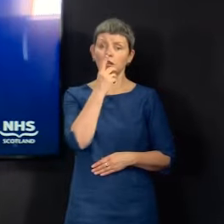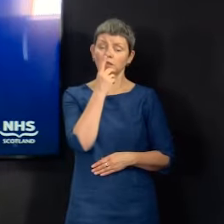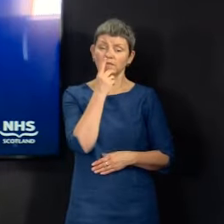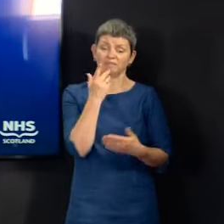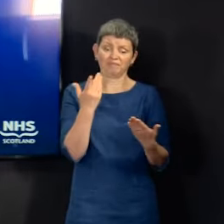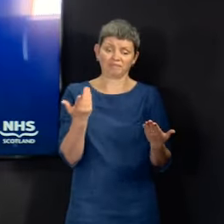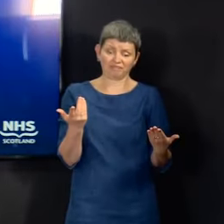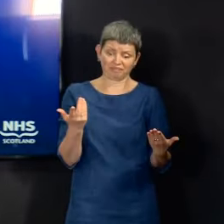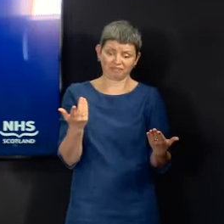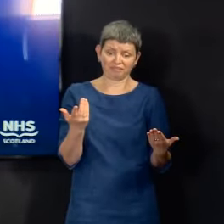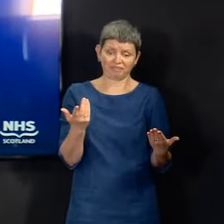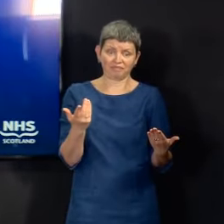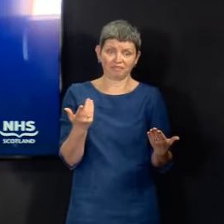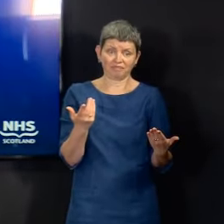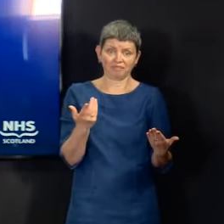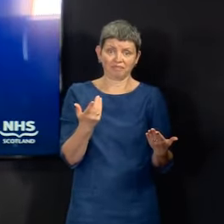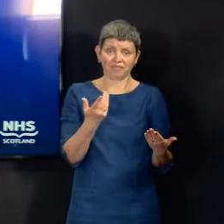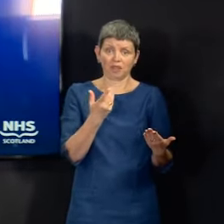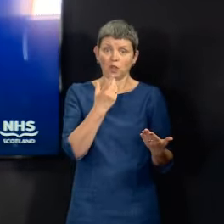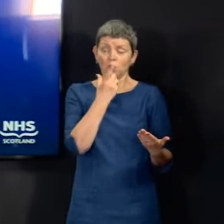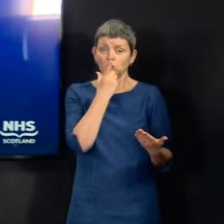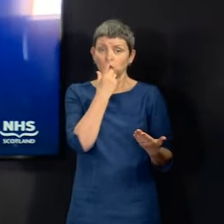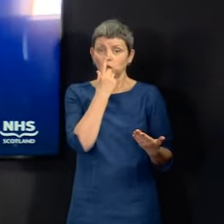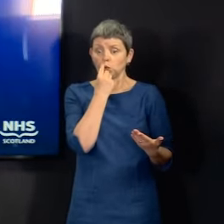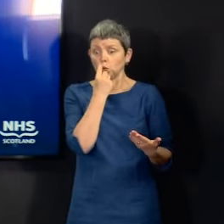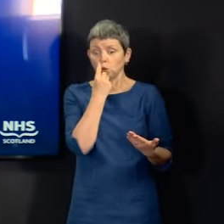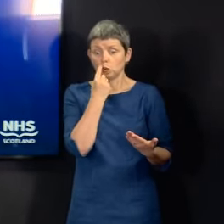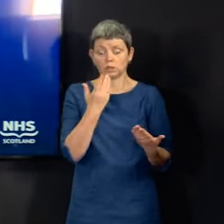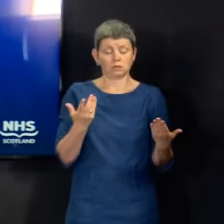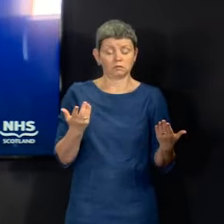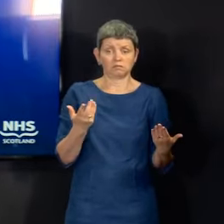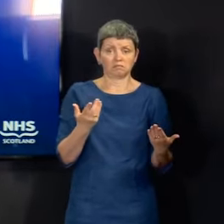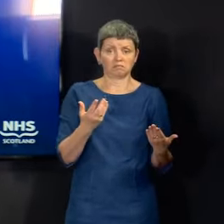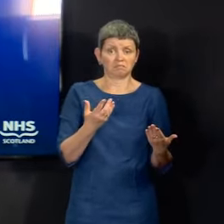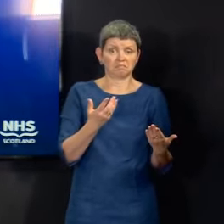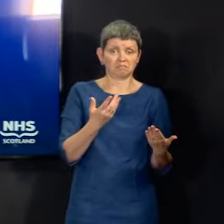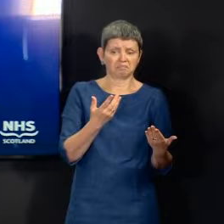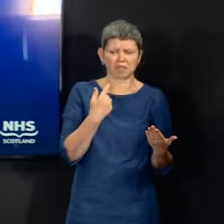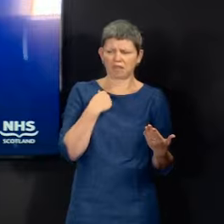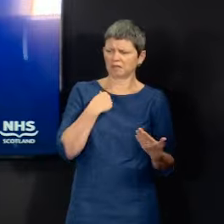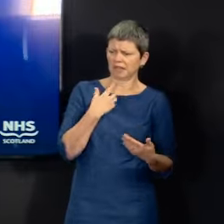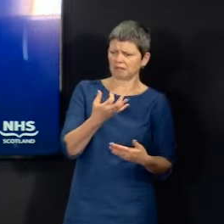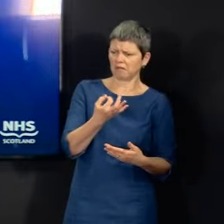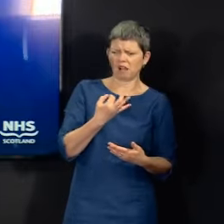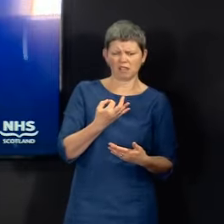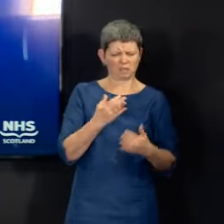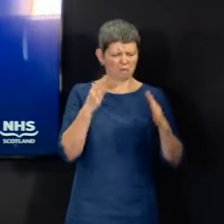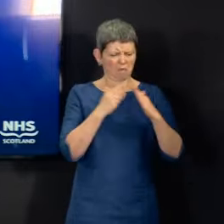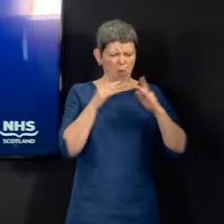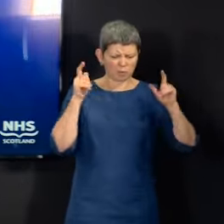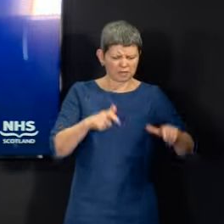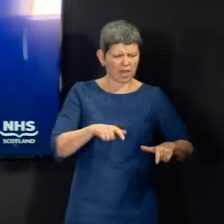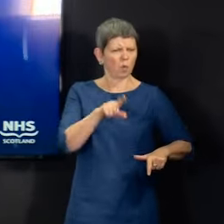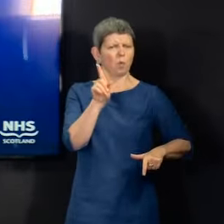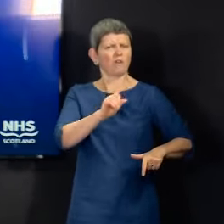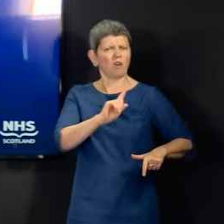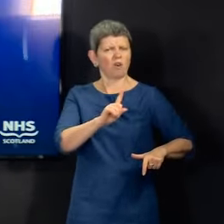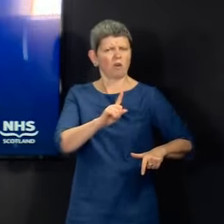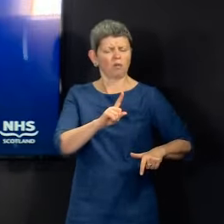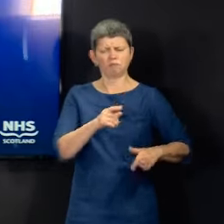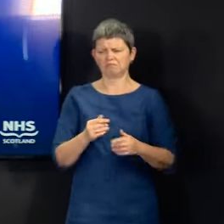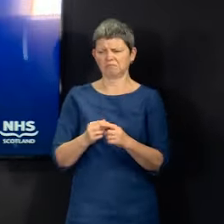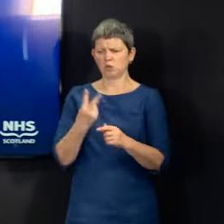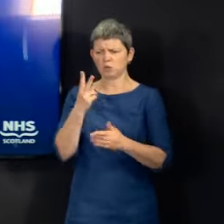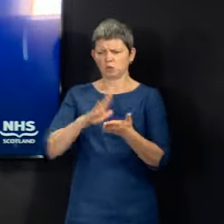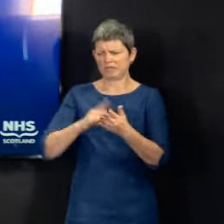question with lots of our other elements that we're putting in place about getting people to stay at home as much as they can. So there will,